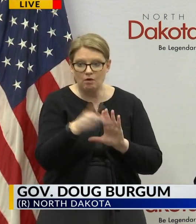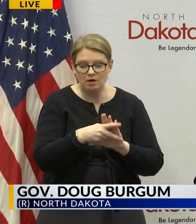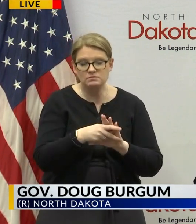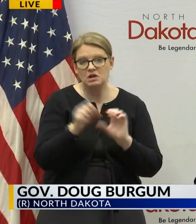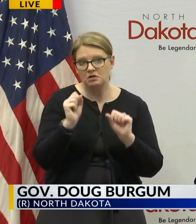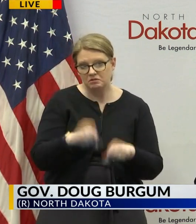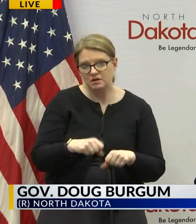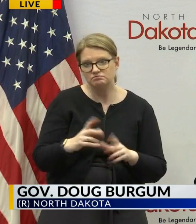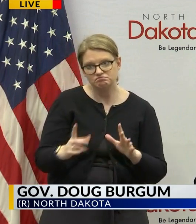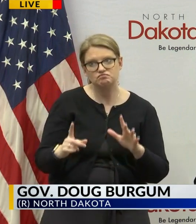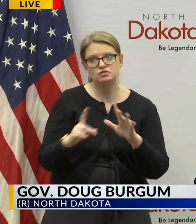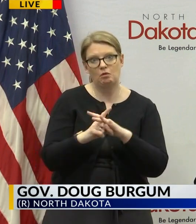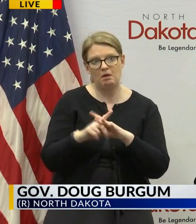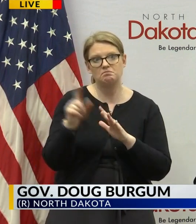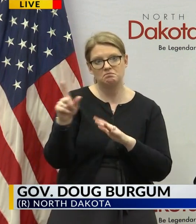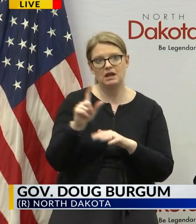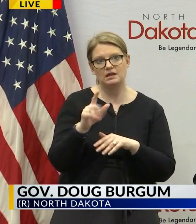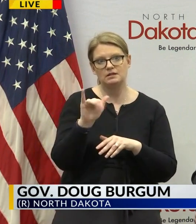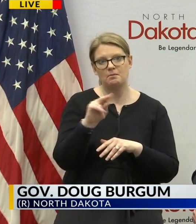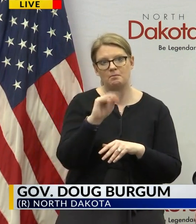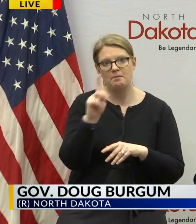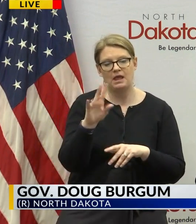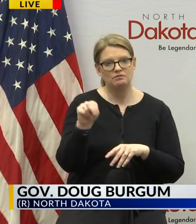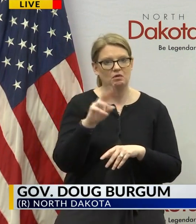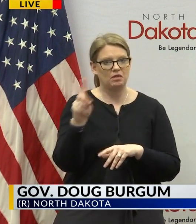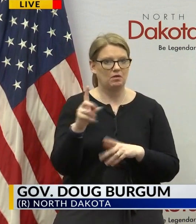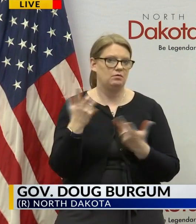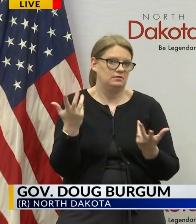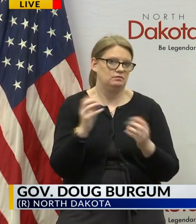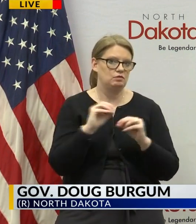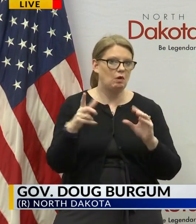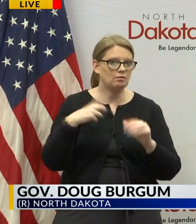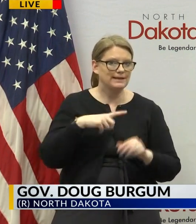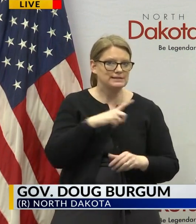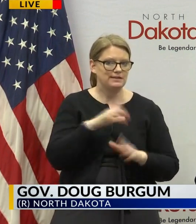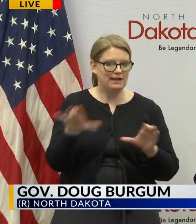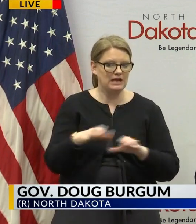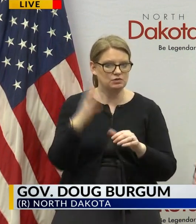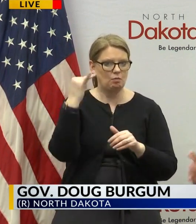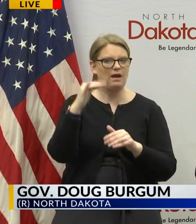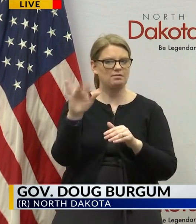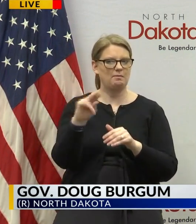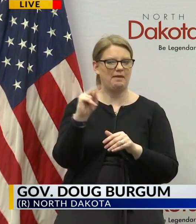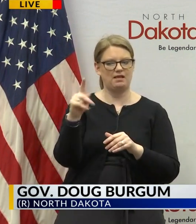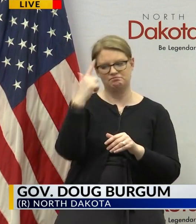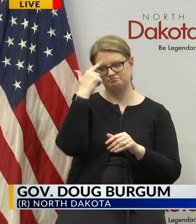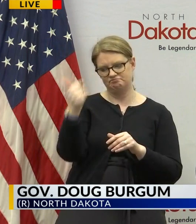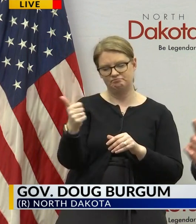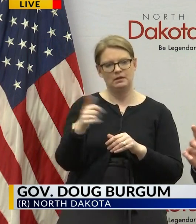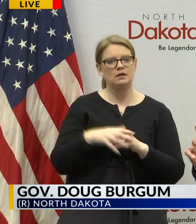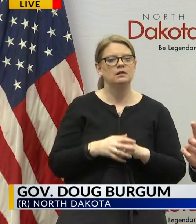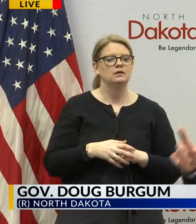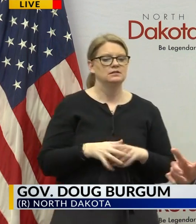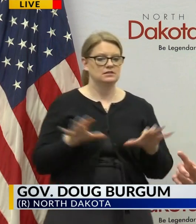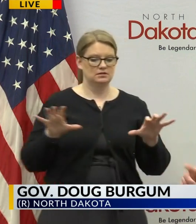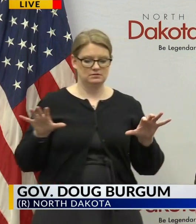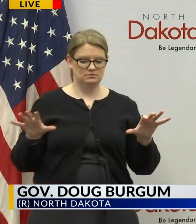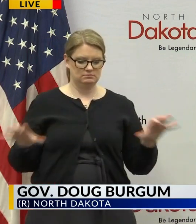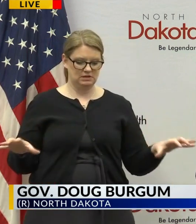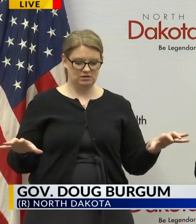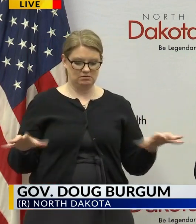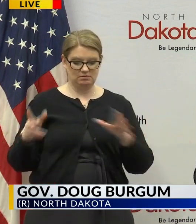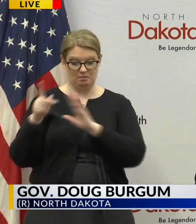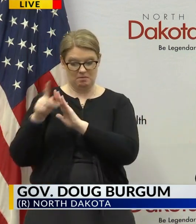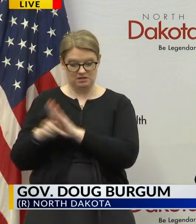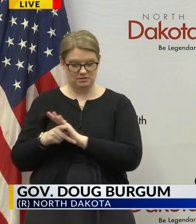out of the bank of north dakota without uh any legislative action because the bank could decide to do that so separating the policy from where the source of the